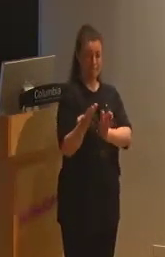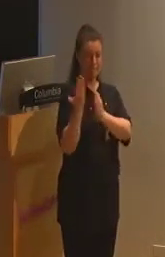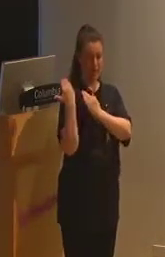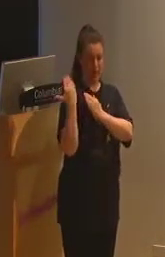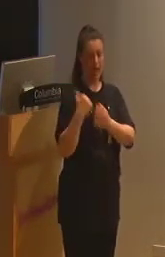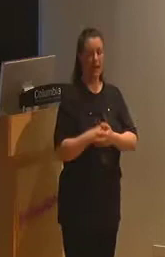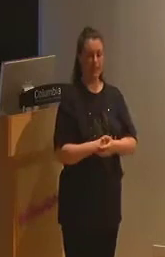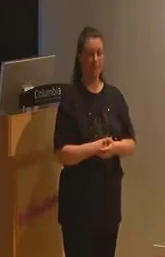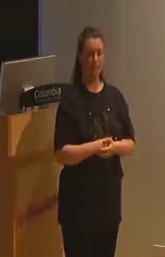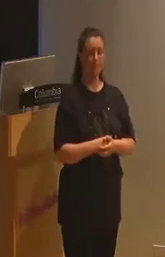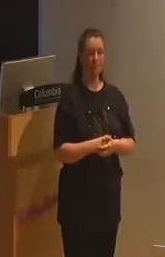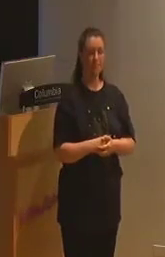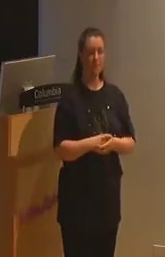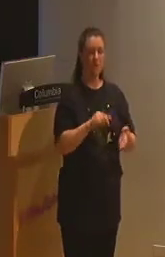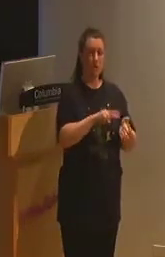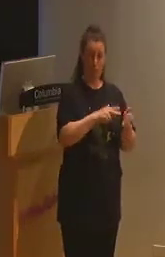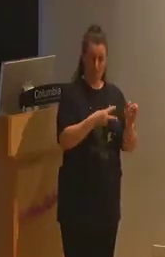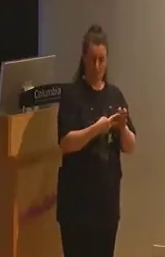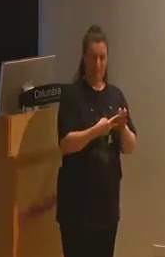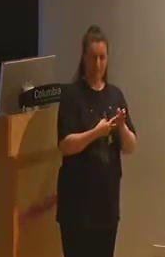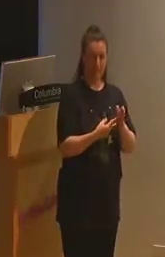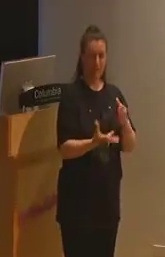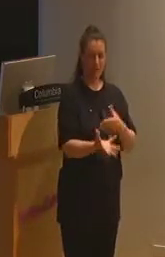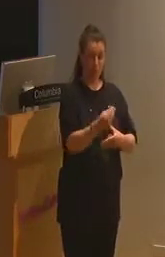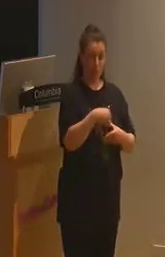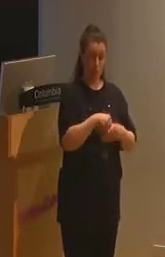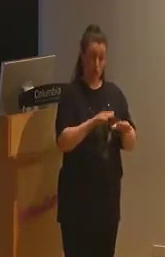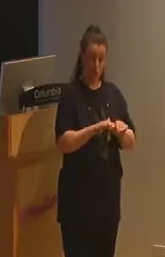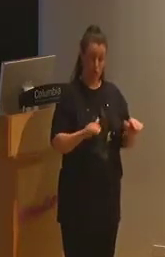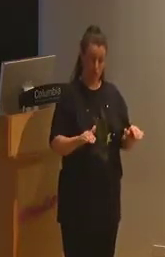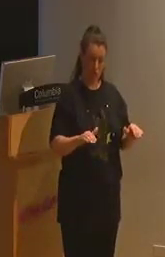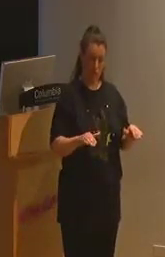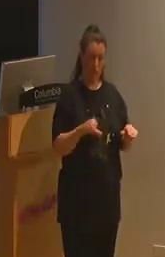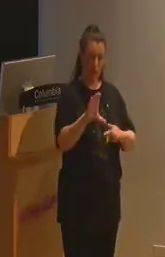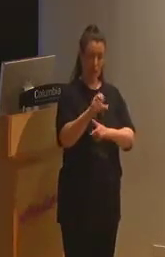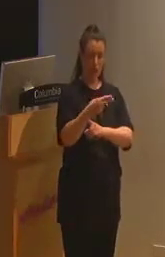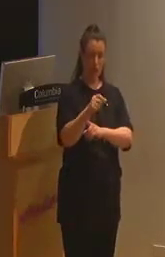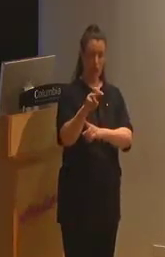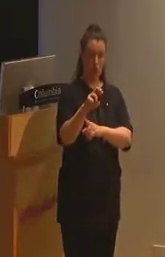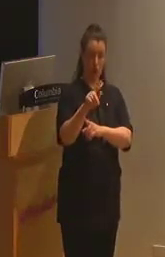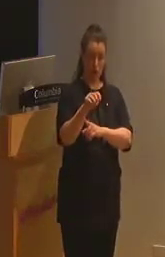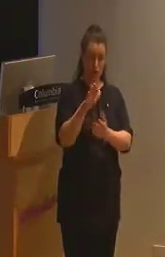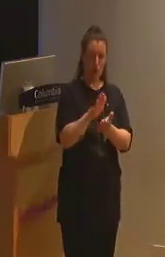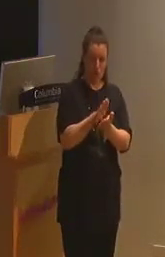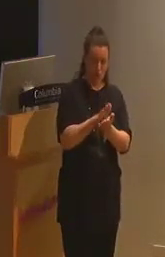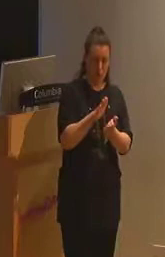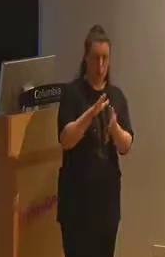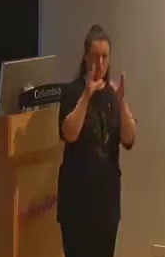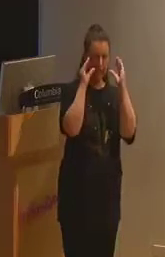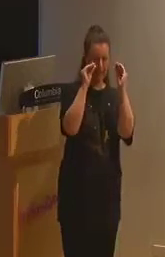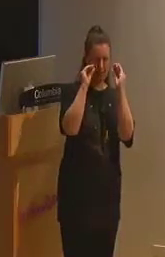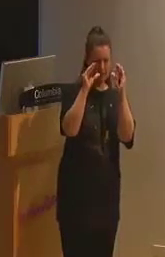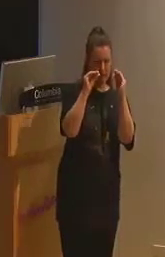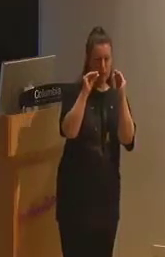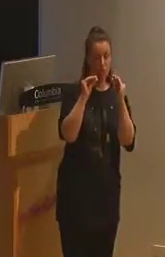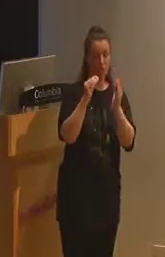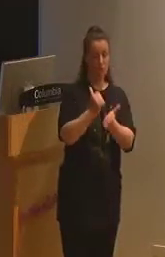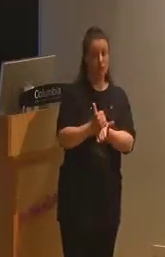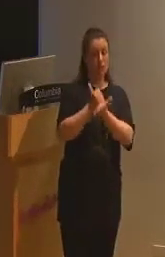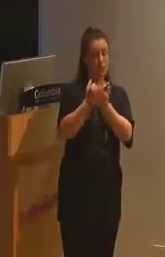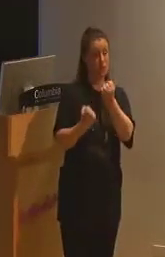by implementing high-stakes testing, charter schools, and teacher accountability based on standardized test results.